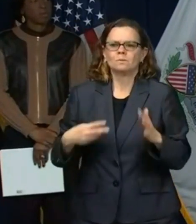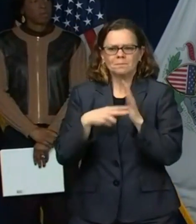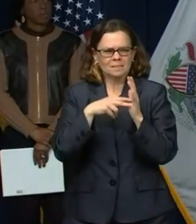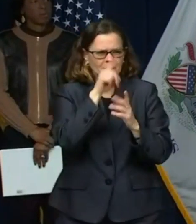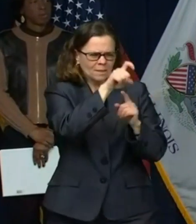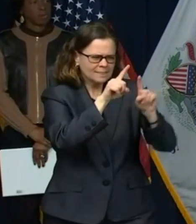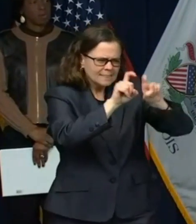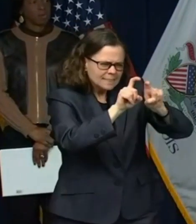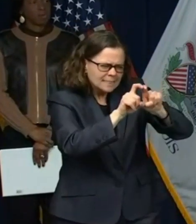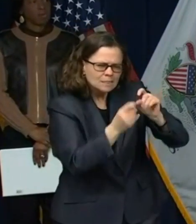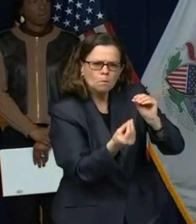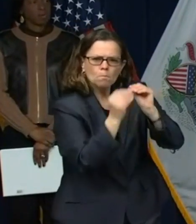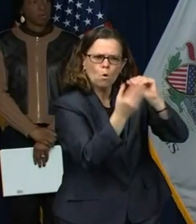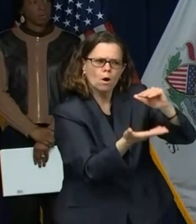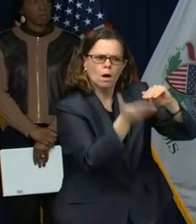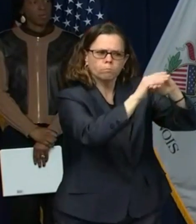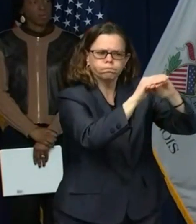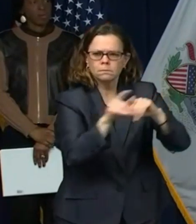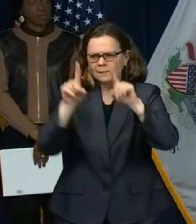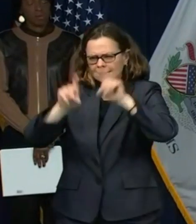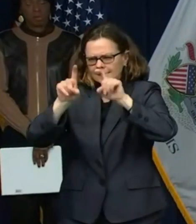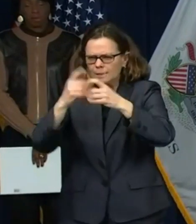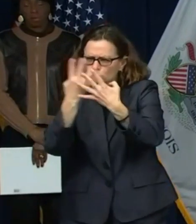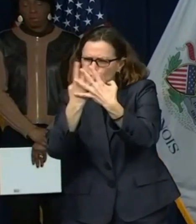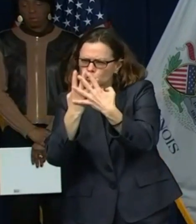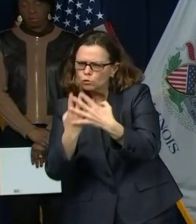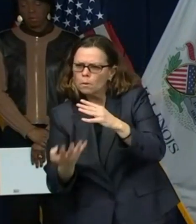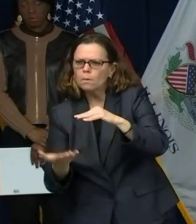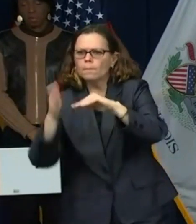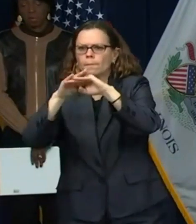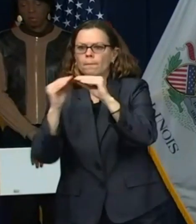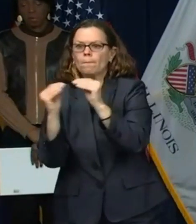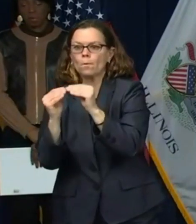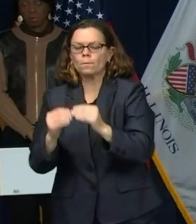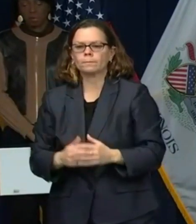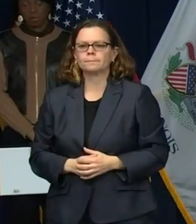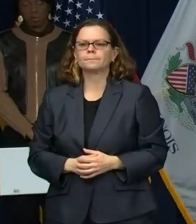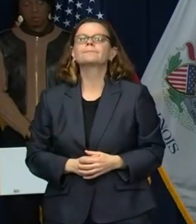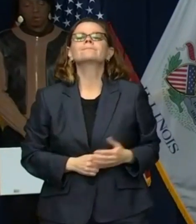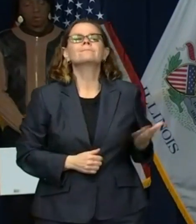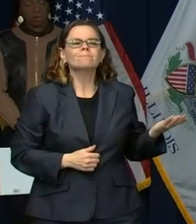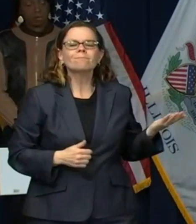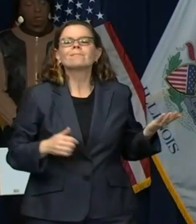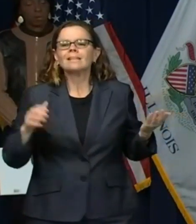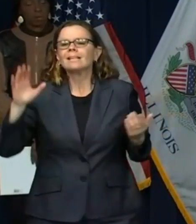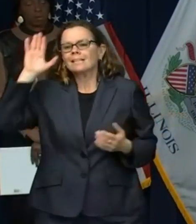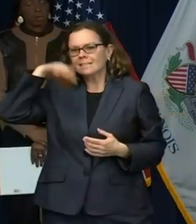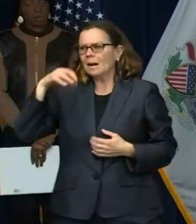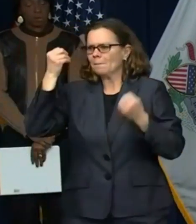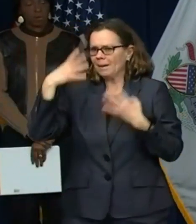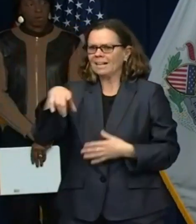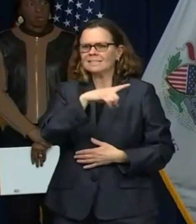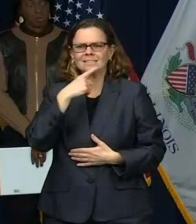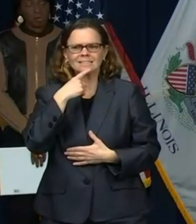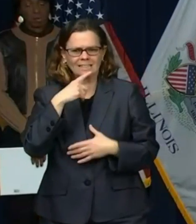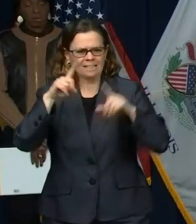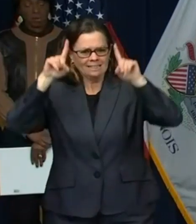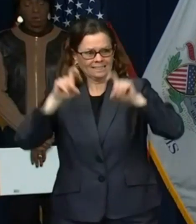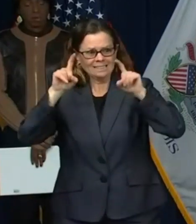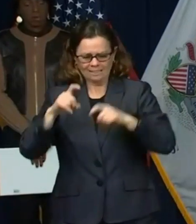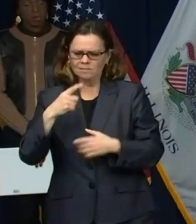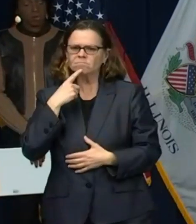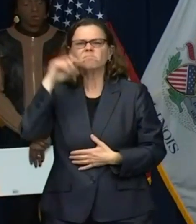mitigate the false negatives or false positives. So that's a challenge. I would also point out that we were given very few,